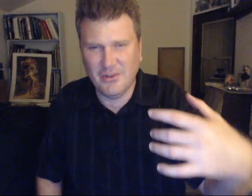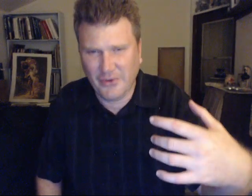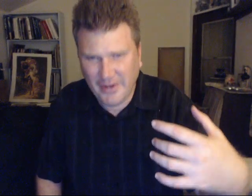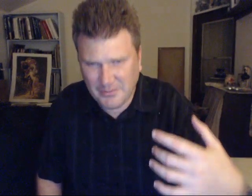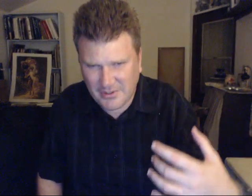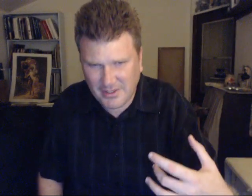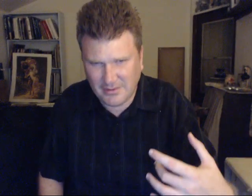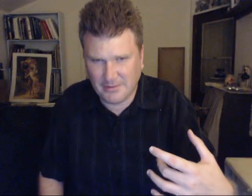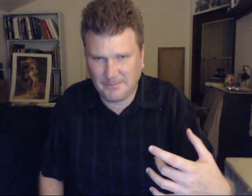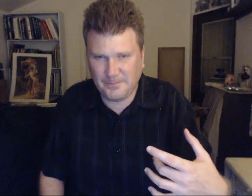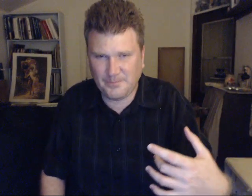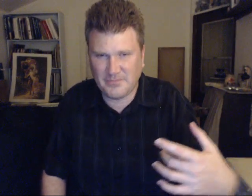your animal kingdom.